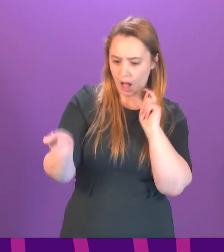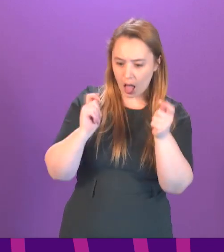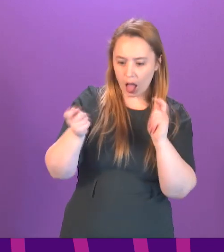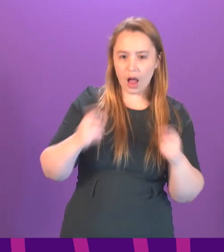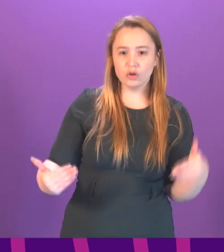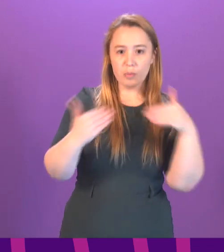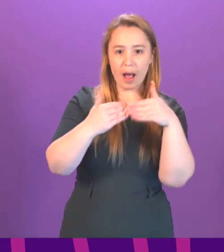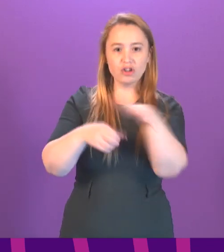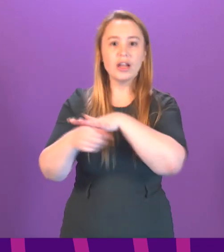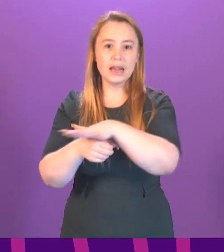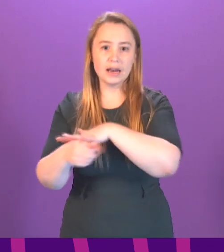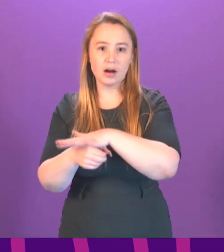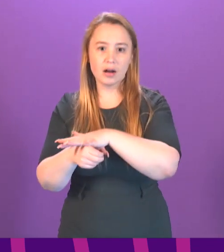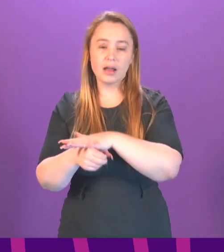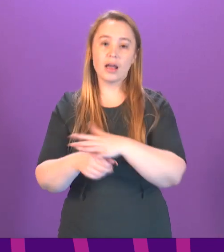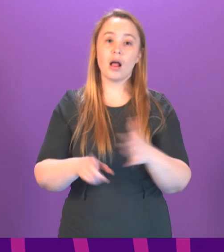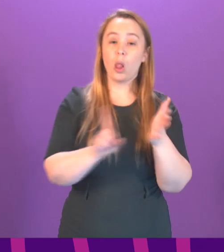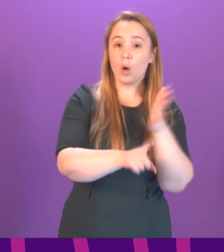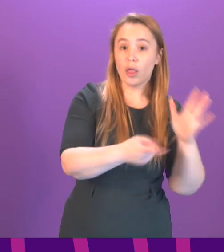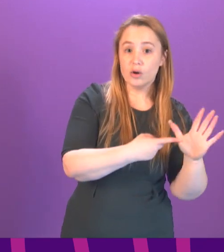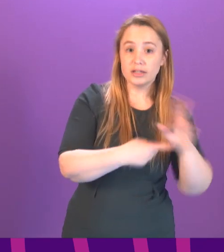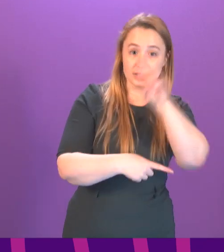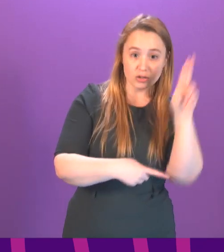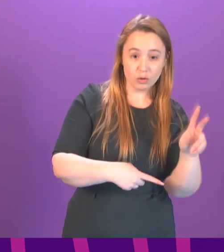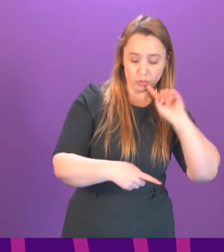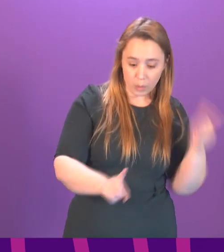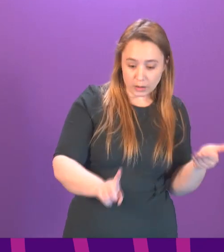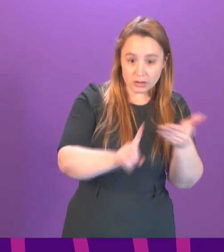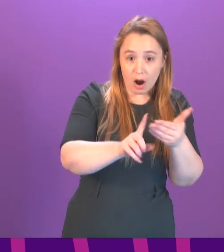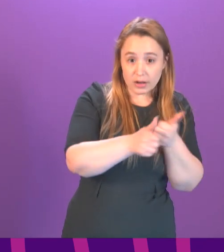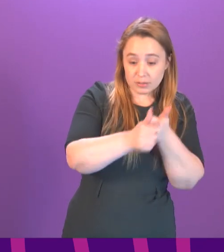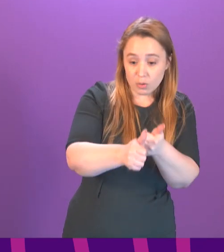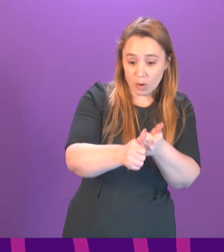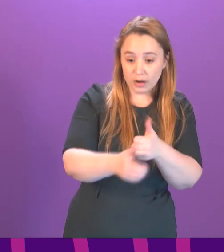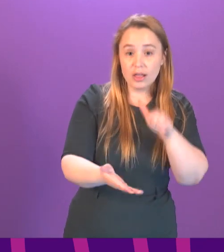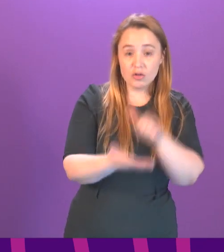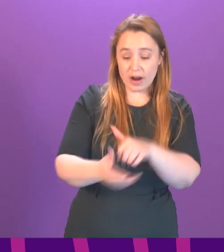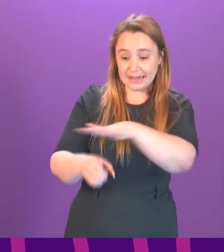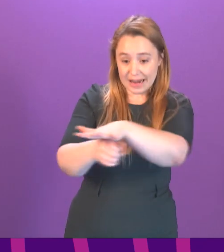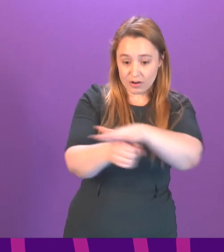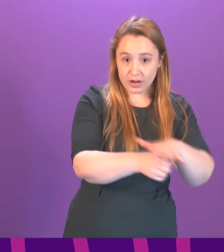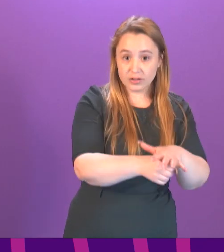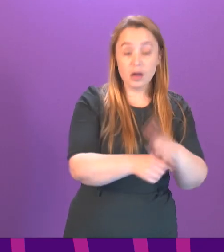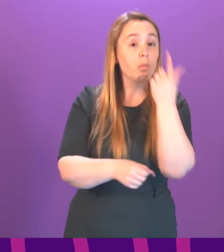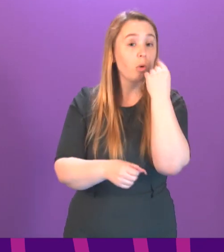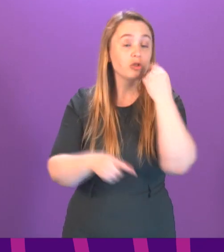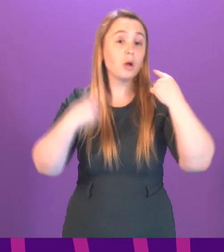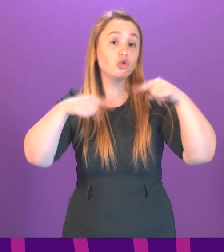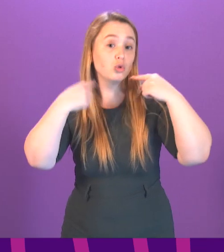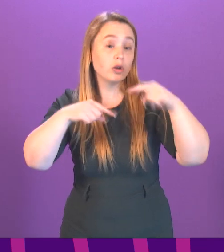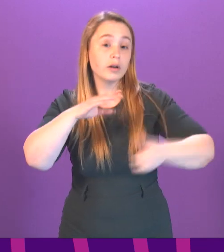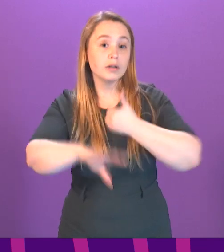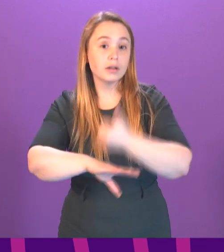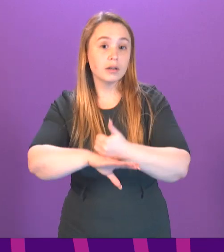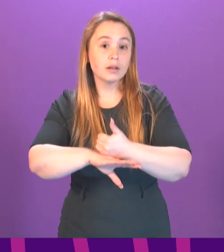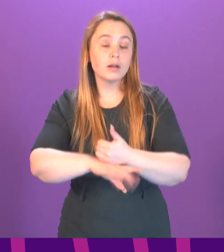learning as appropriate. we've encouraged schools and local authorities to target support where it's most needed, including tutoring if required. In addition,